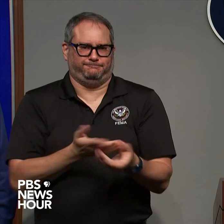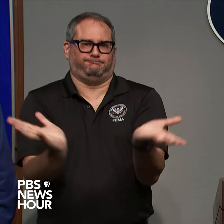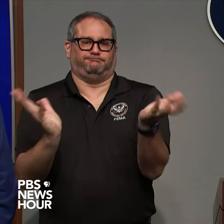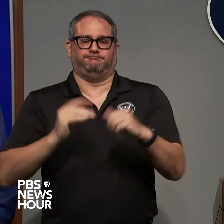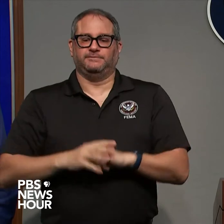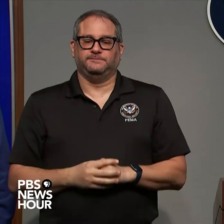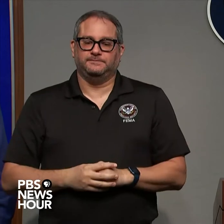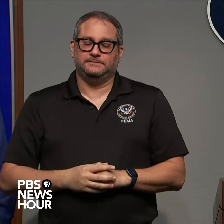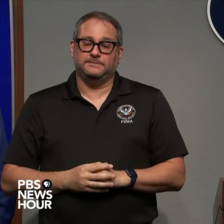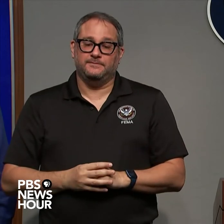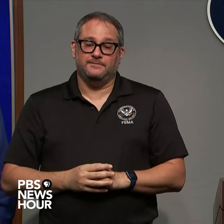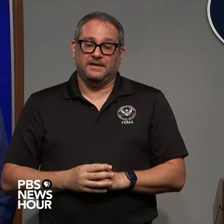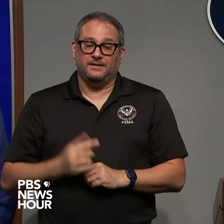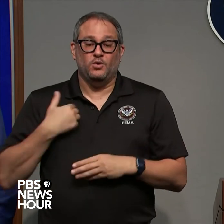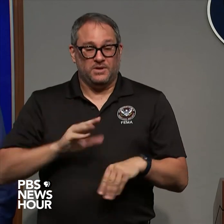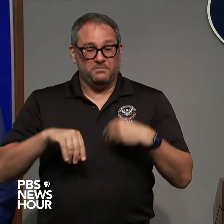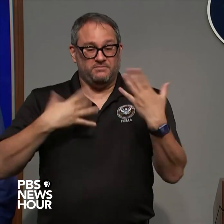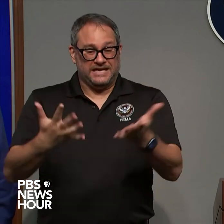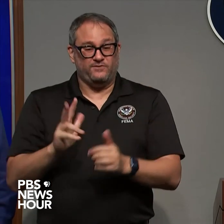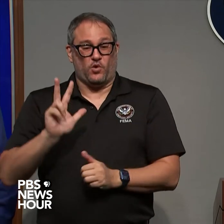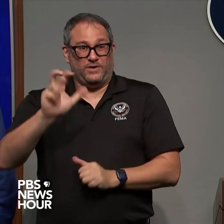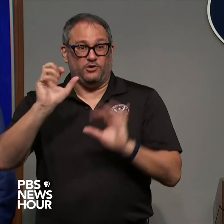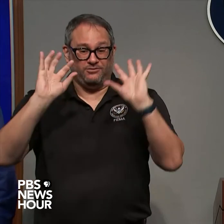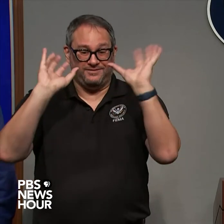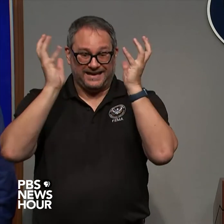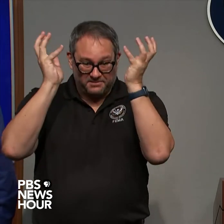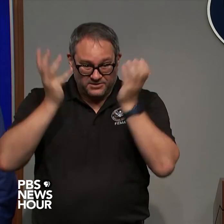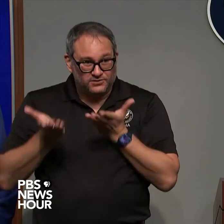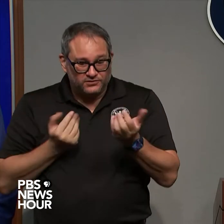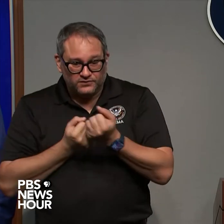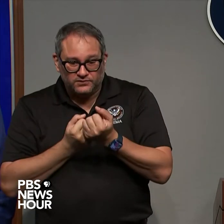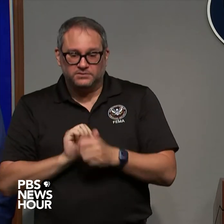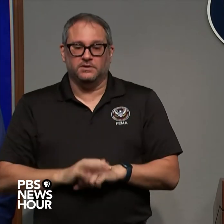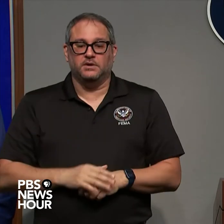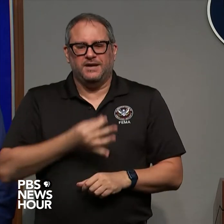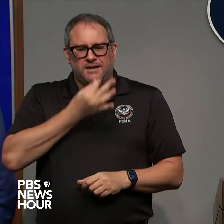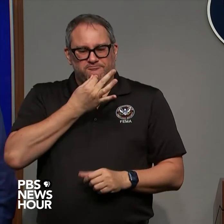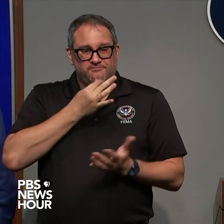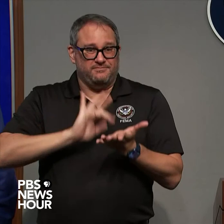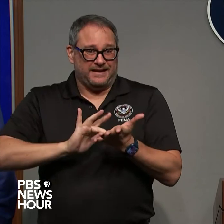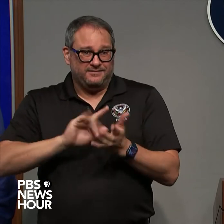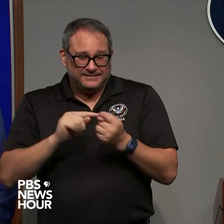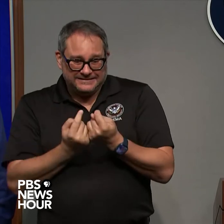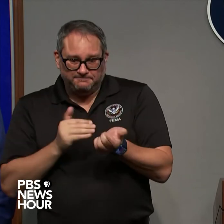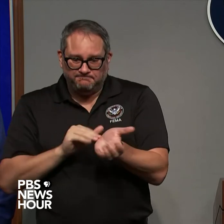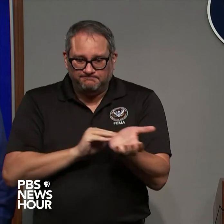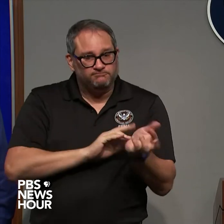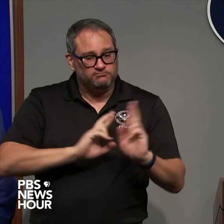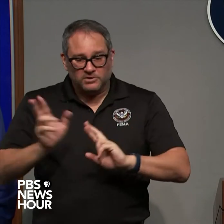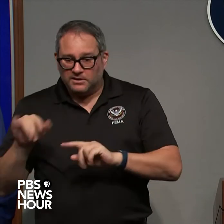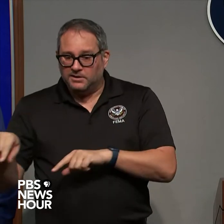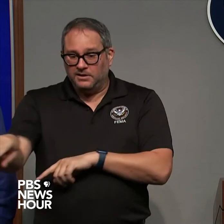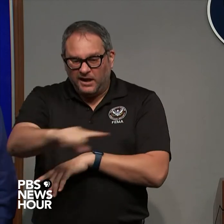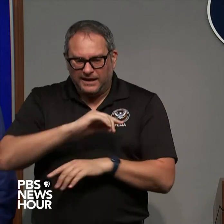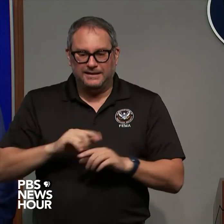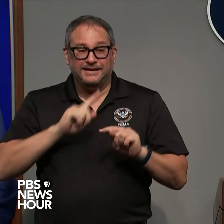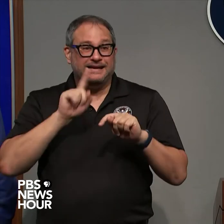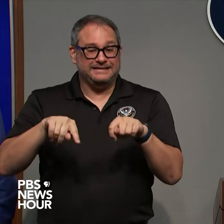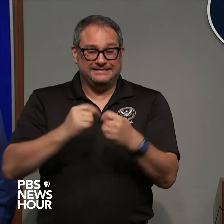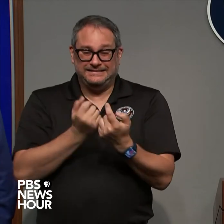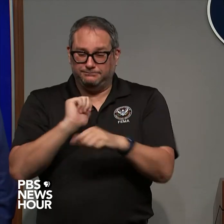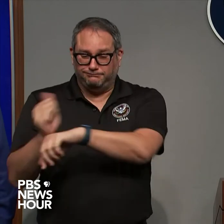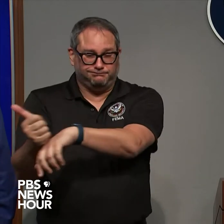300 ambulances as well as expert federal medical teams these are the same teams the same brave first